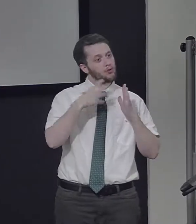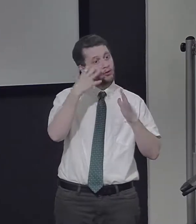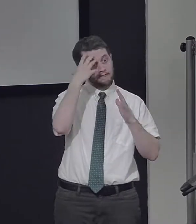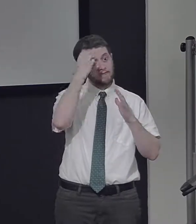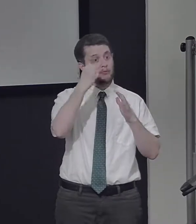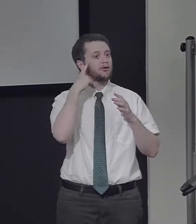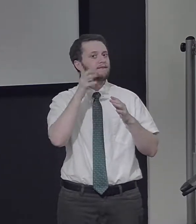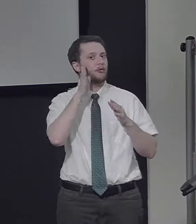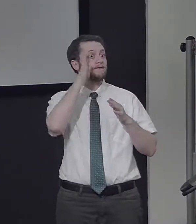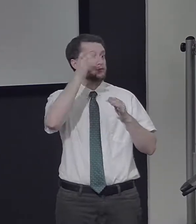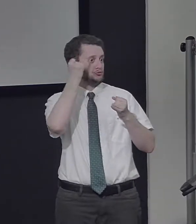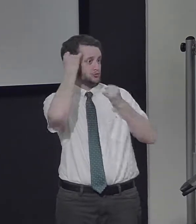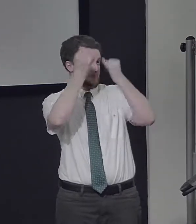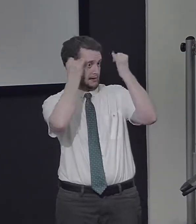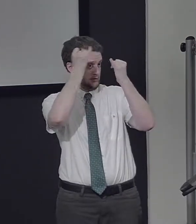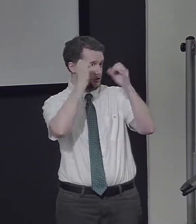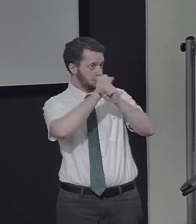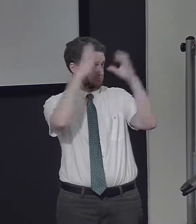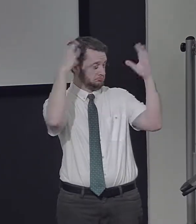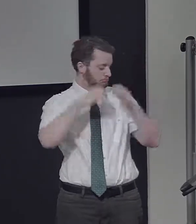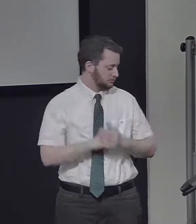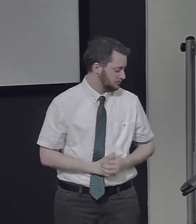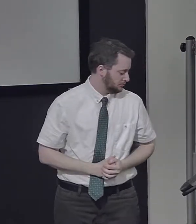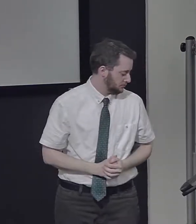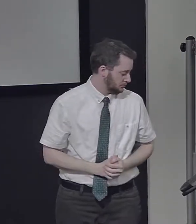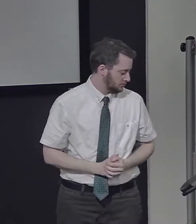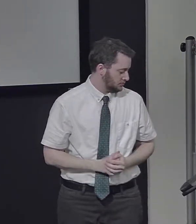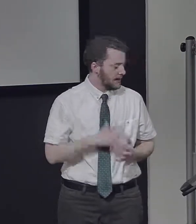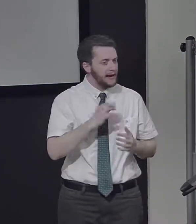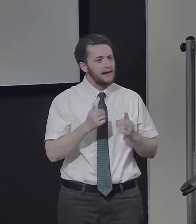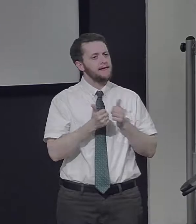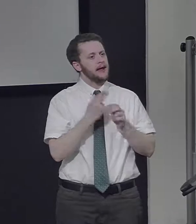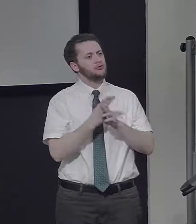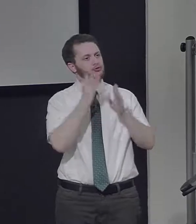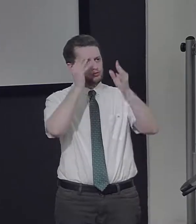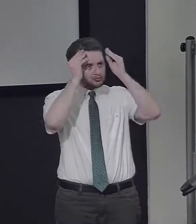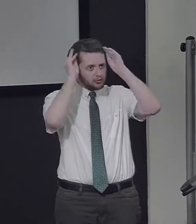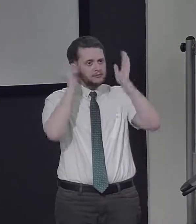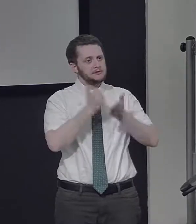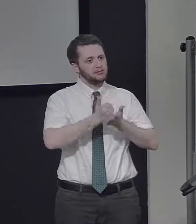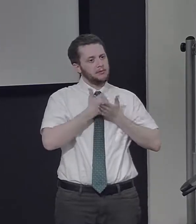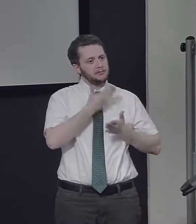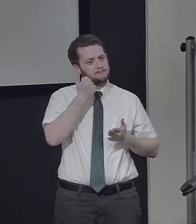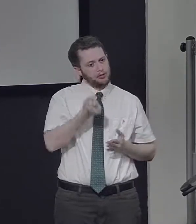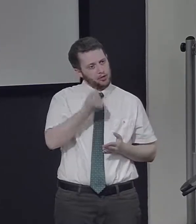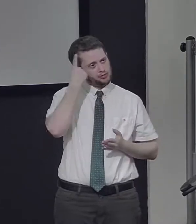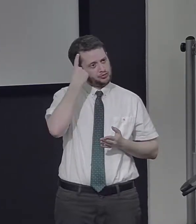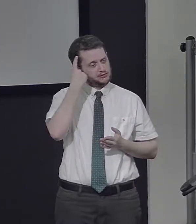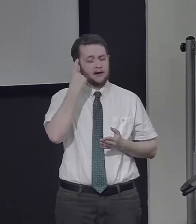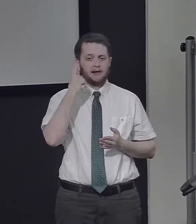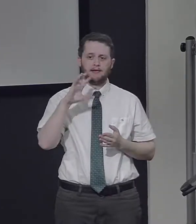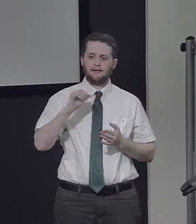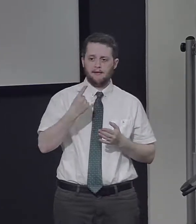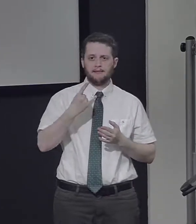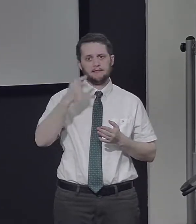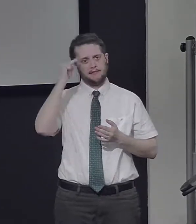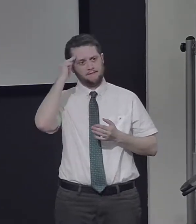the role of memory in imagining future events, and the use of neuroimaging to better